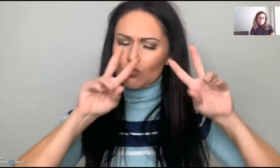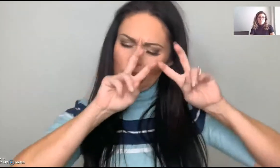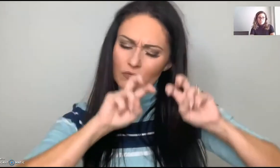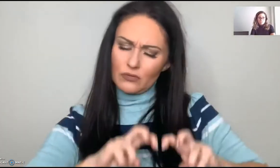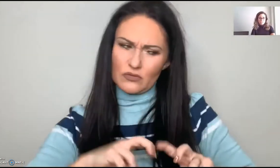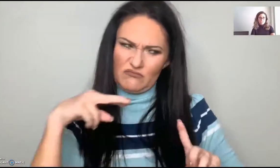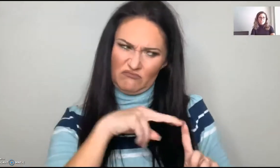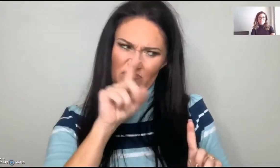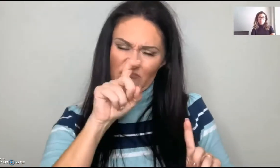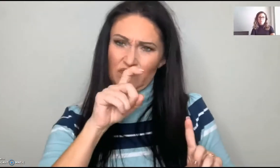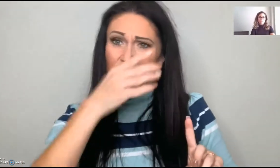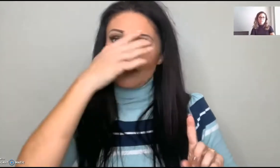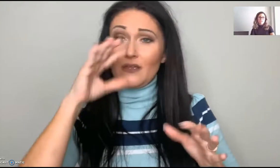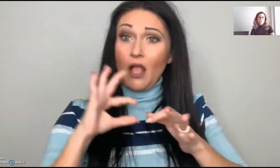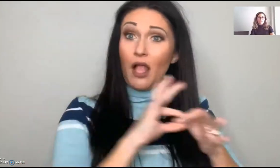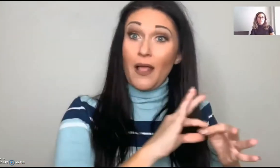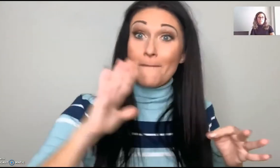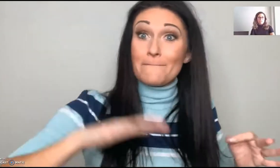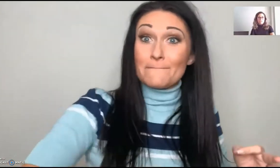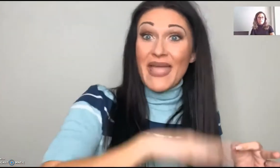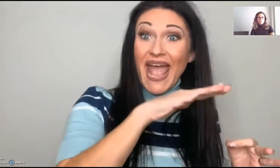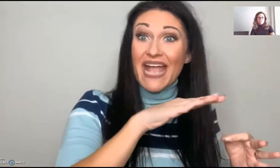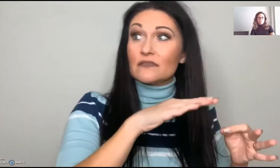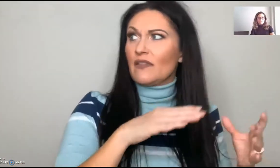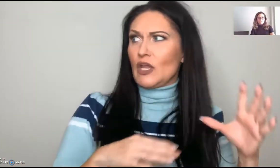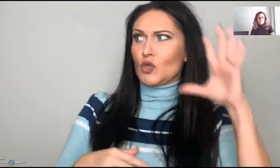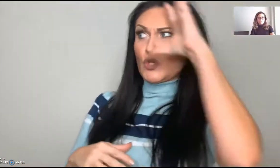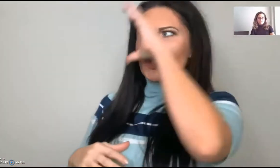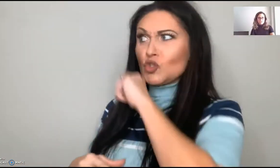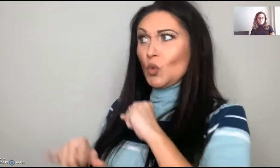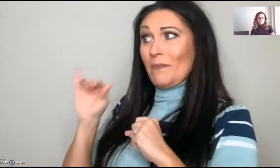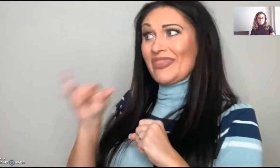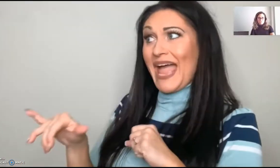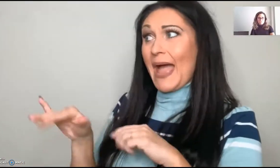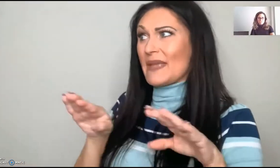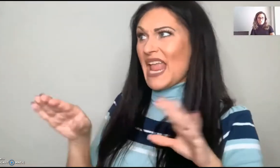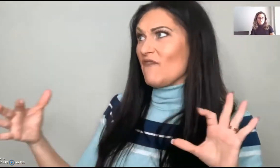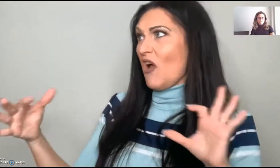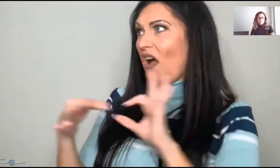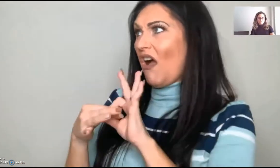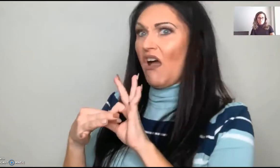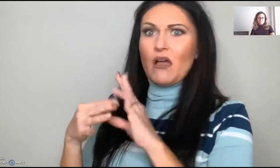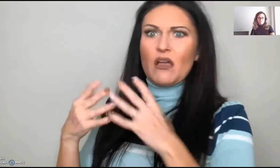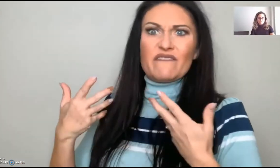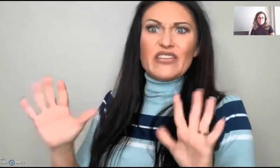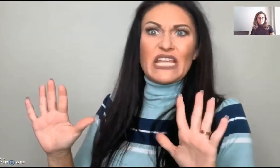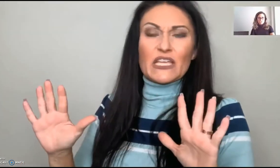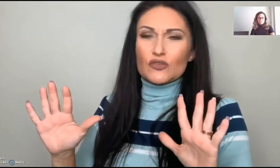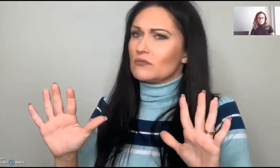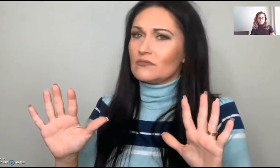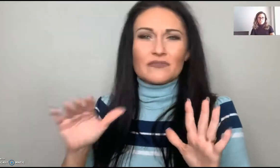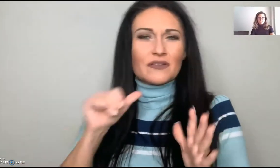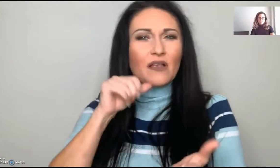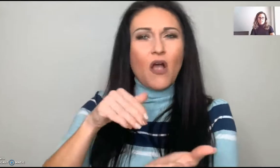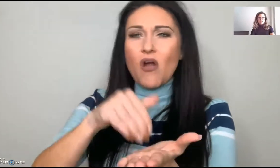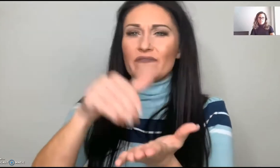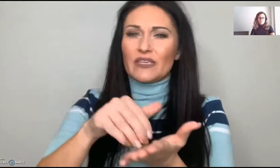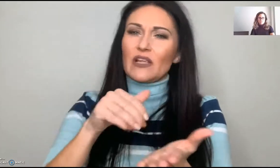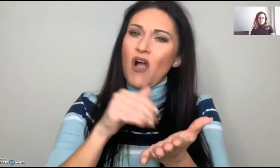worthless. It's important that you look back at yourself and don't trust that what you